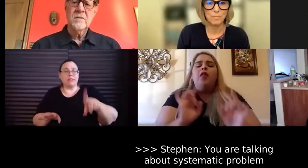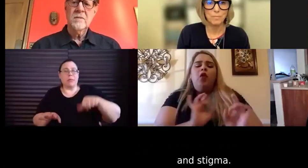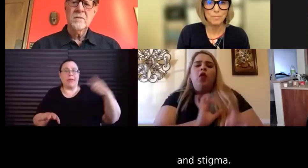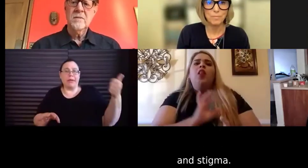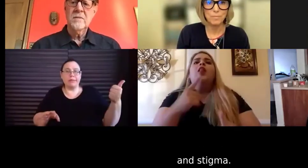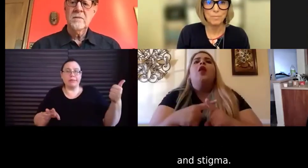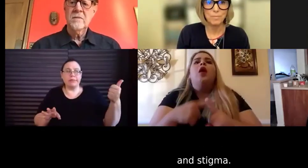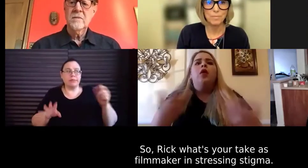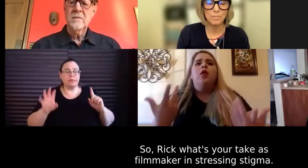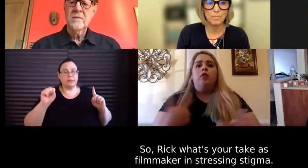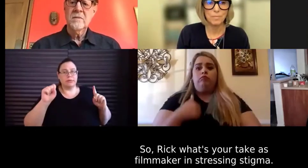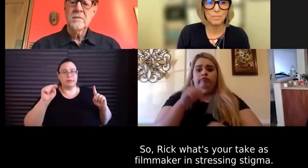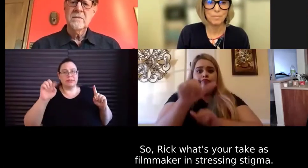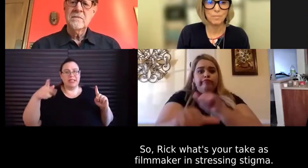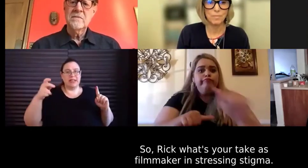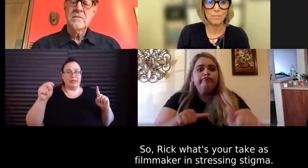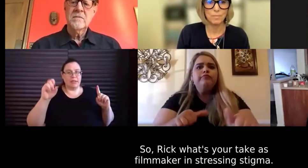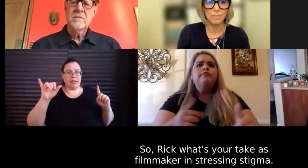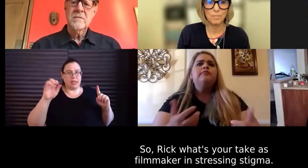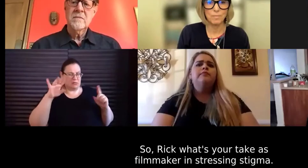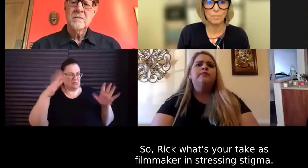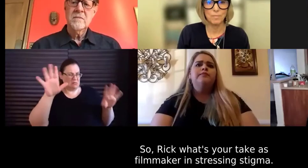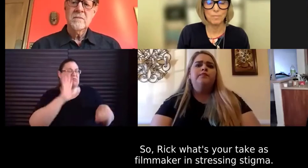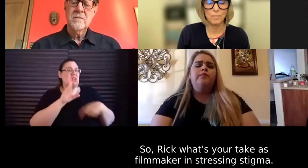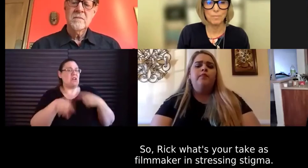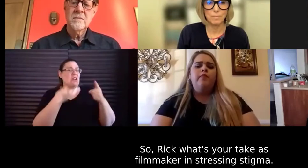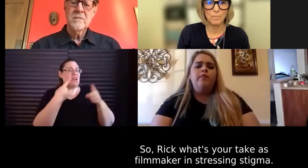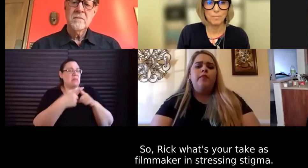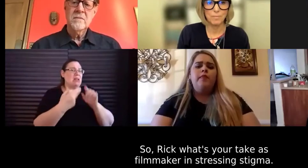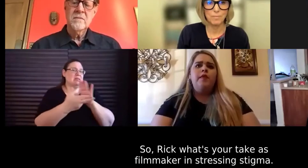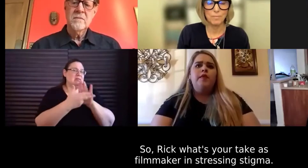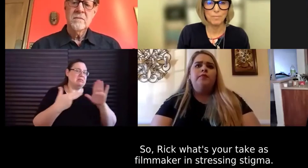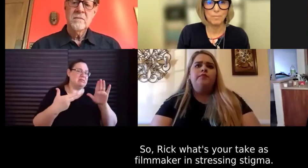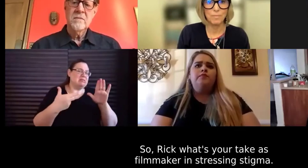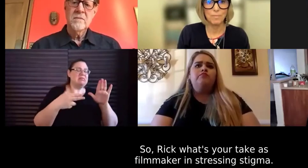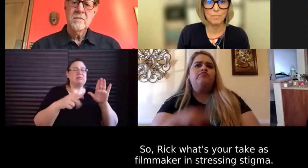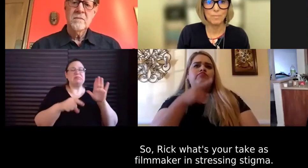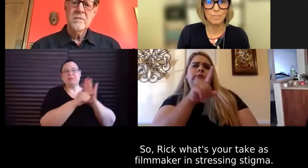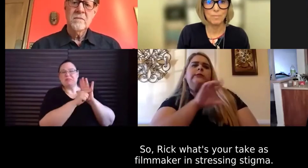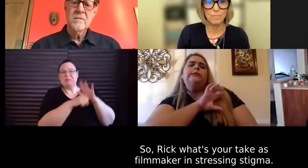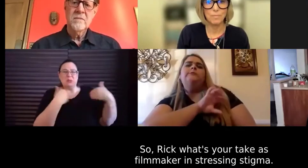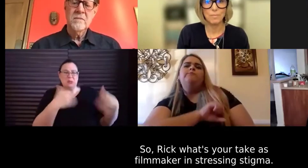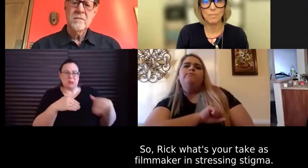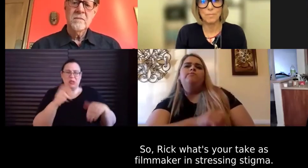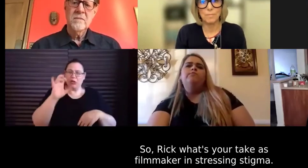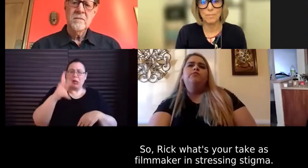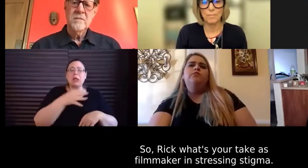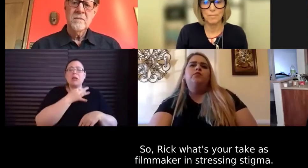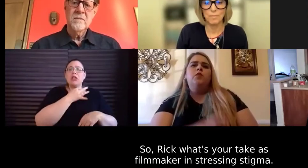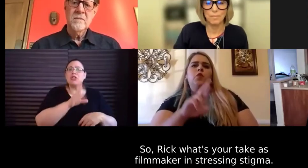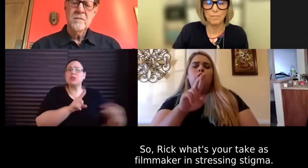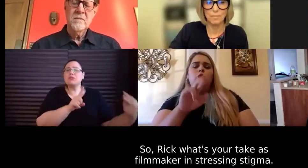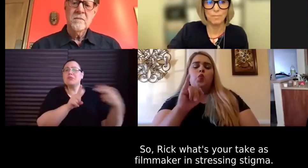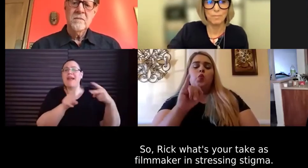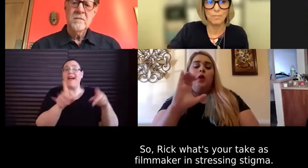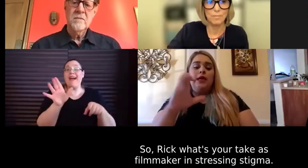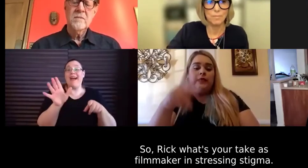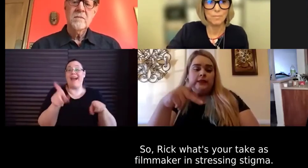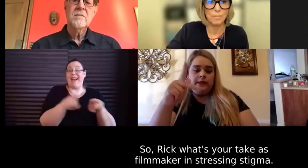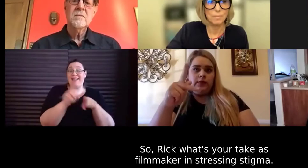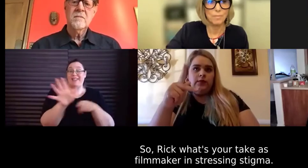systemic problems and certainly stigma. So Rick, I'd love to hear from you on your take as a filmmaker and your take on Chamequa's take